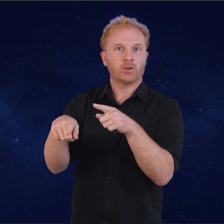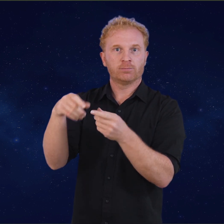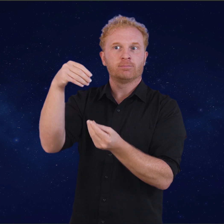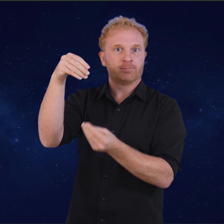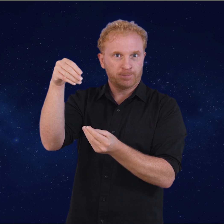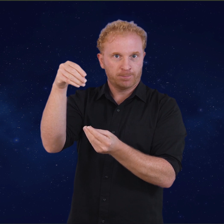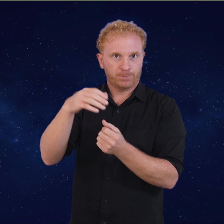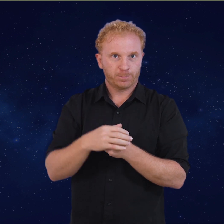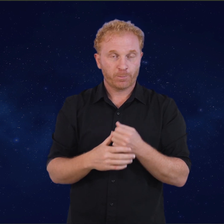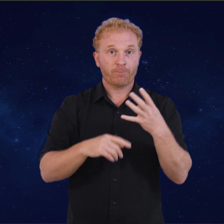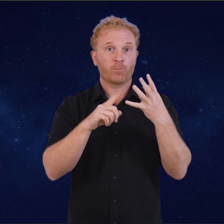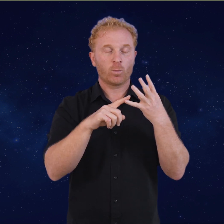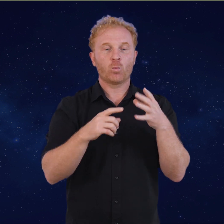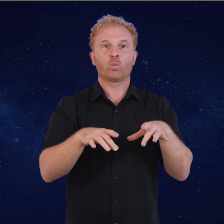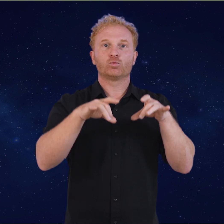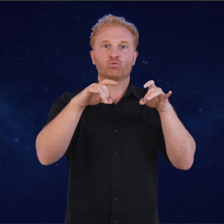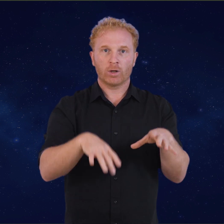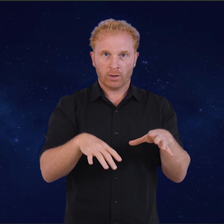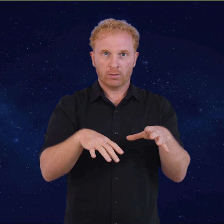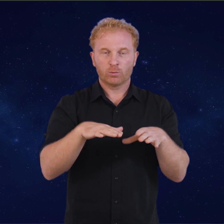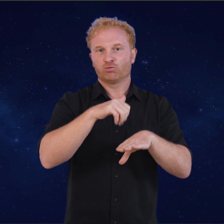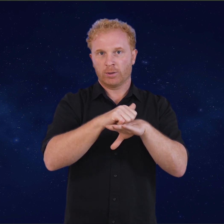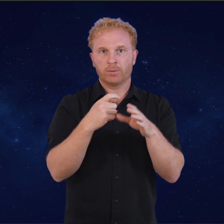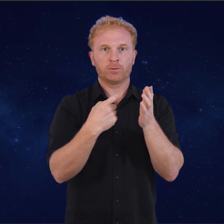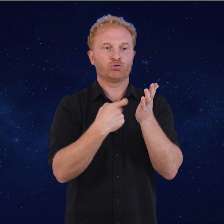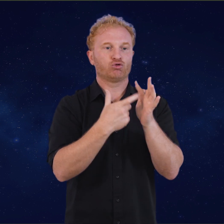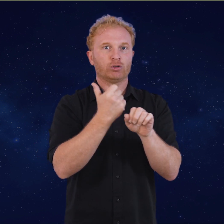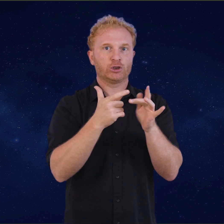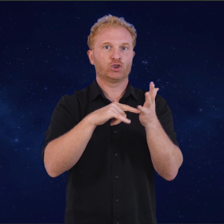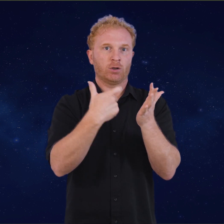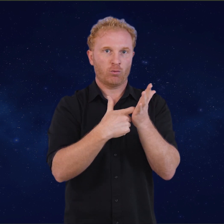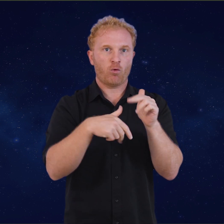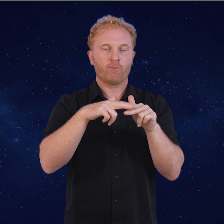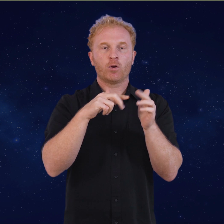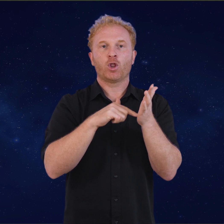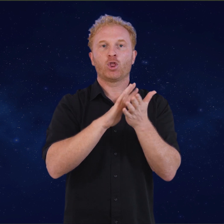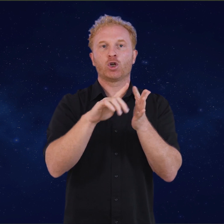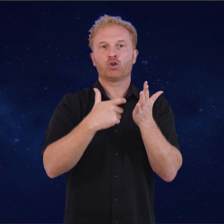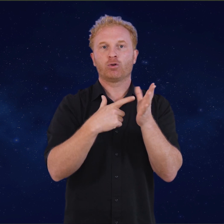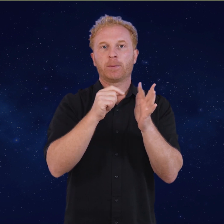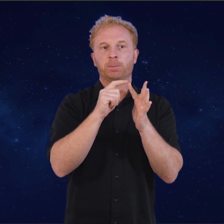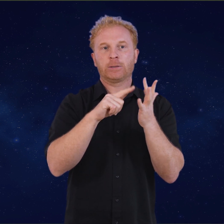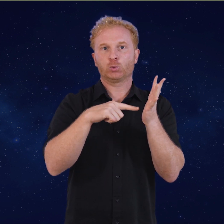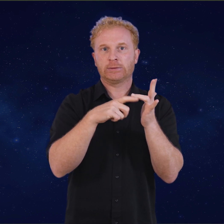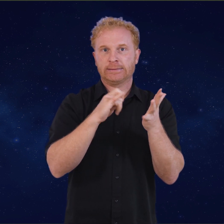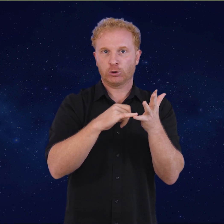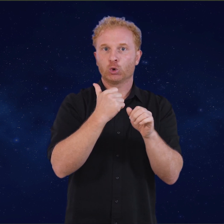authorised prescriber. And four, all other approved medicines on the Australian Register of Therapeutic